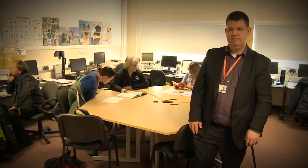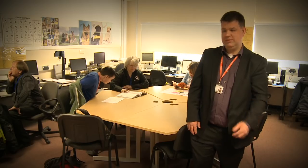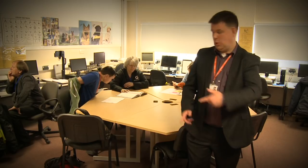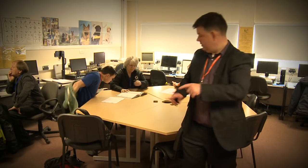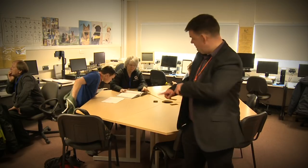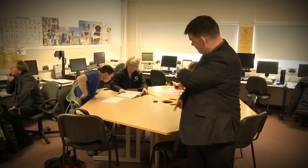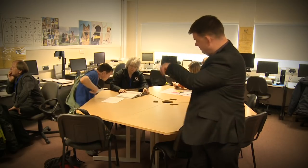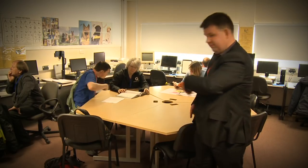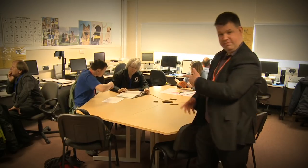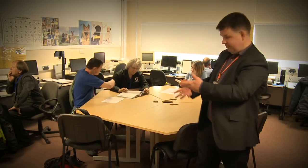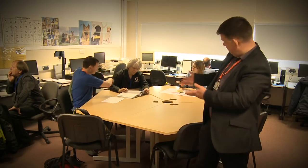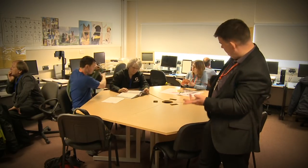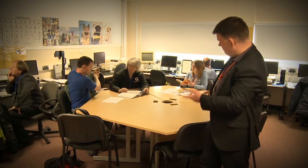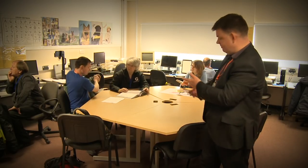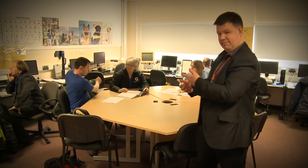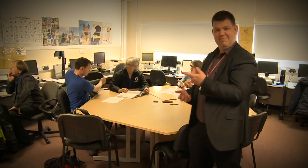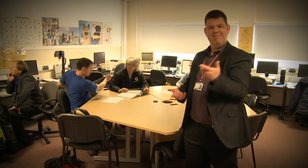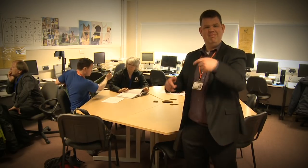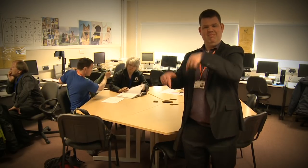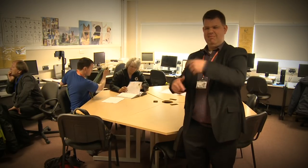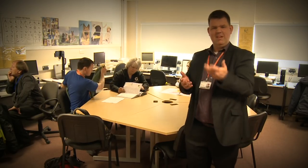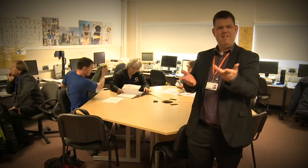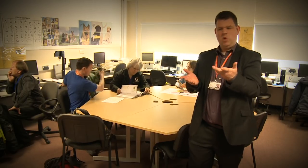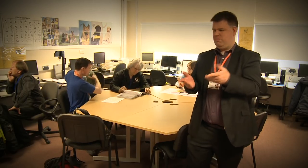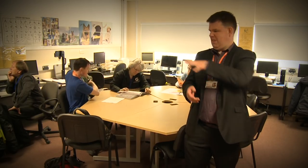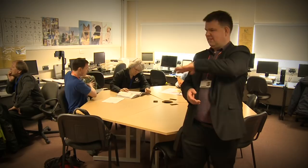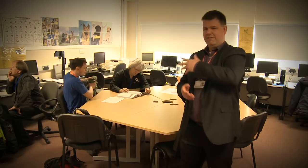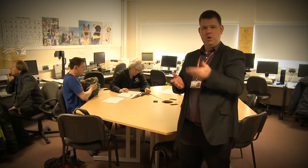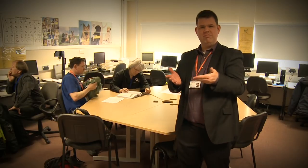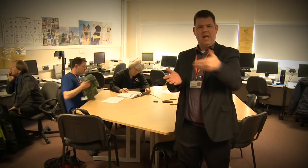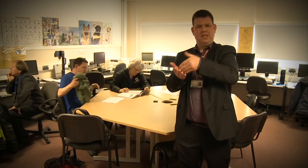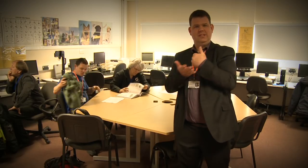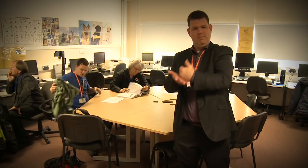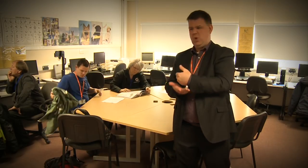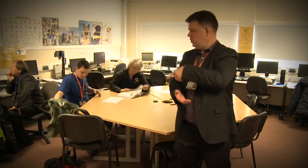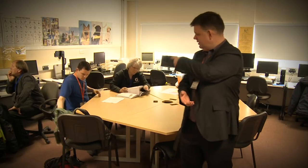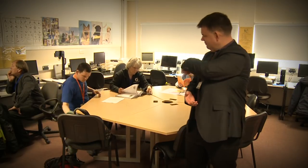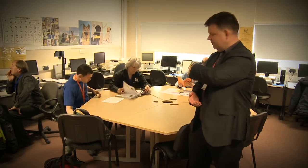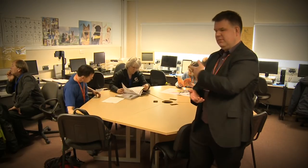You can also come here to Additional Learning Support to seek support with homework tasks.